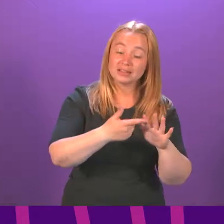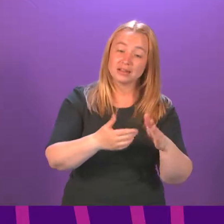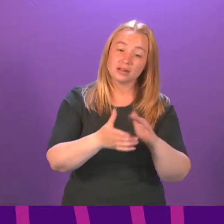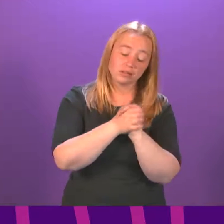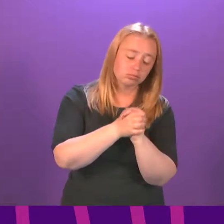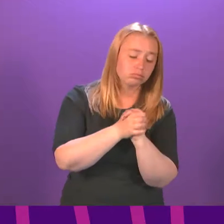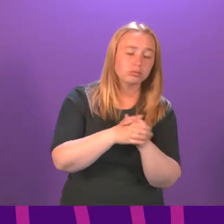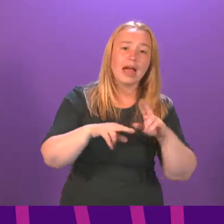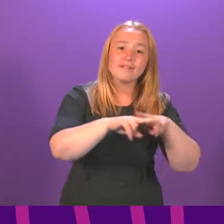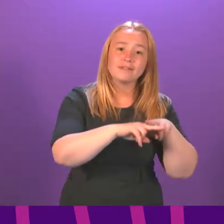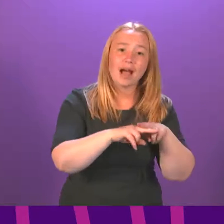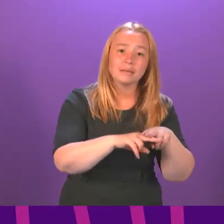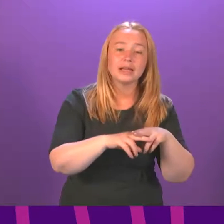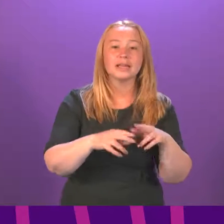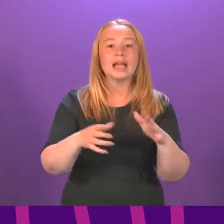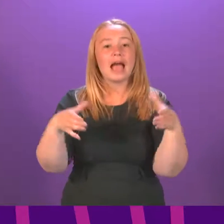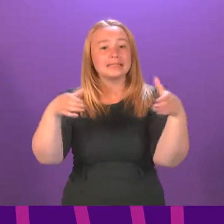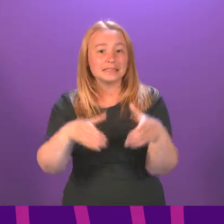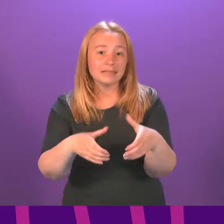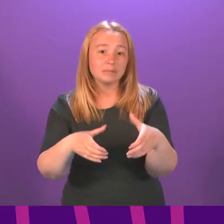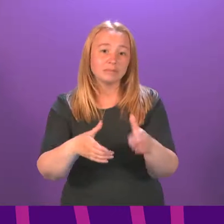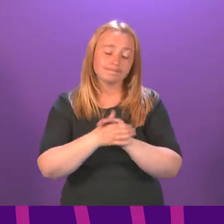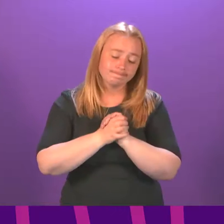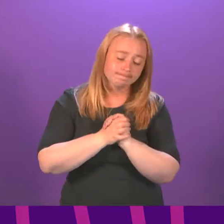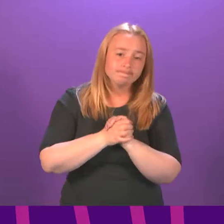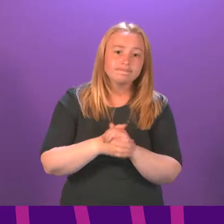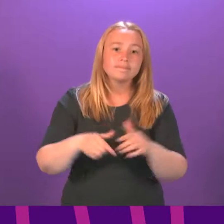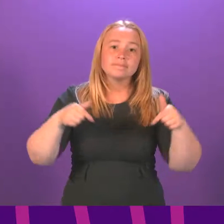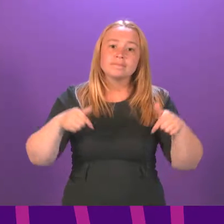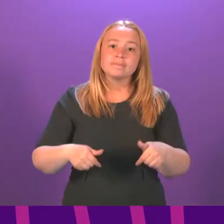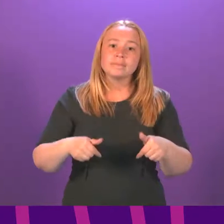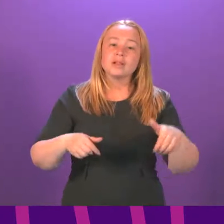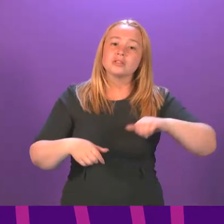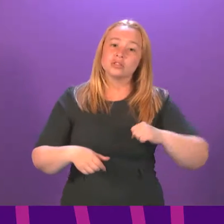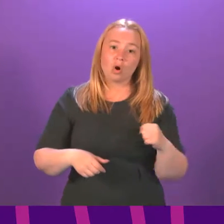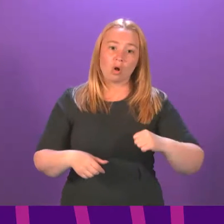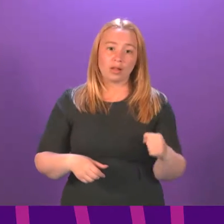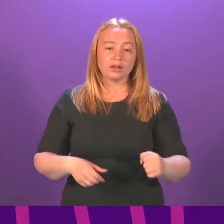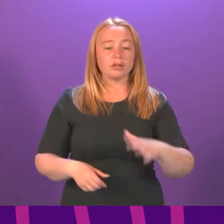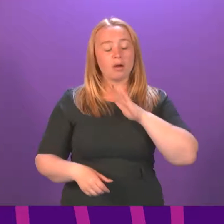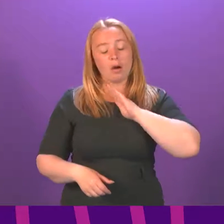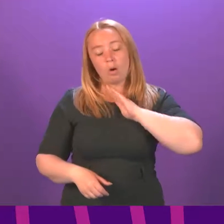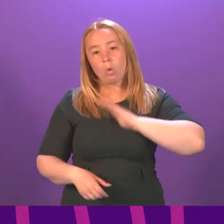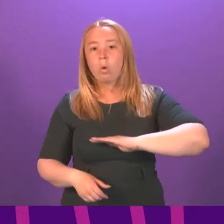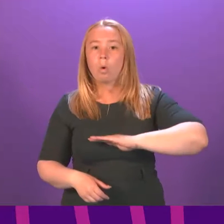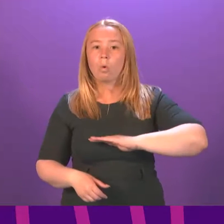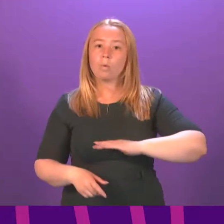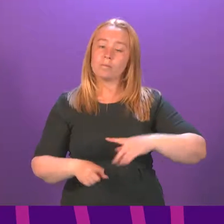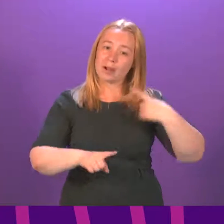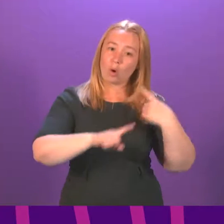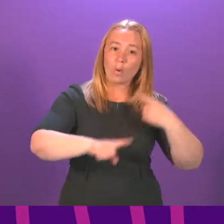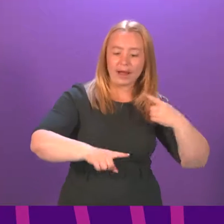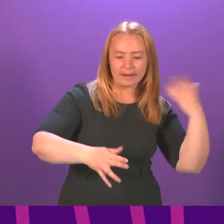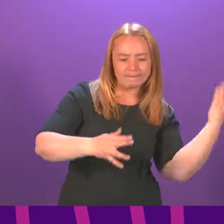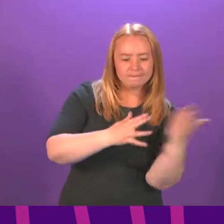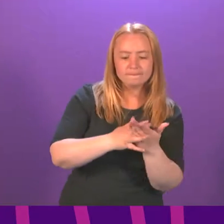and his teammates. I'm sure I speak for everyone in this chamber and all over Scotland when I say we are very relieved that the prompt action taken has